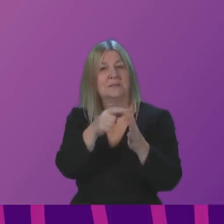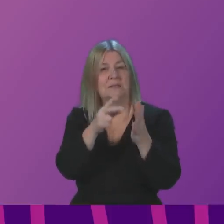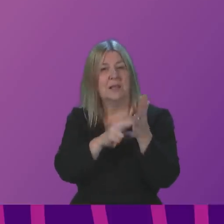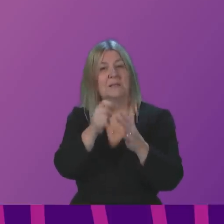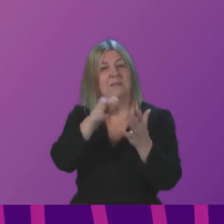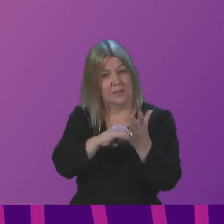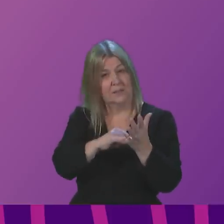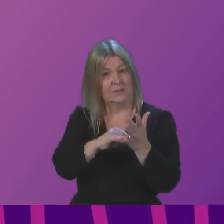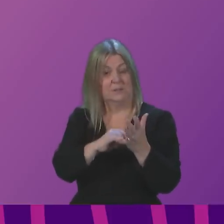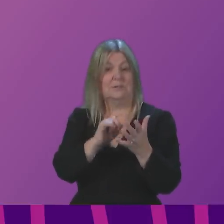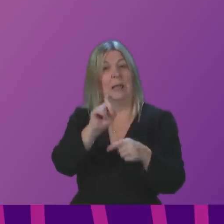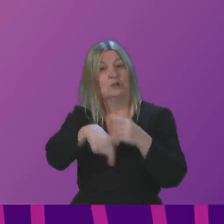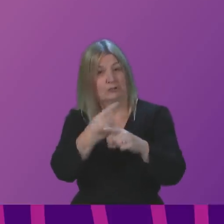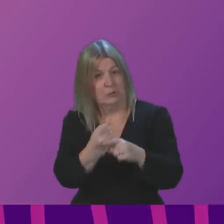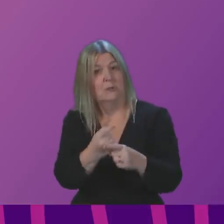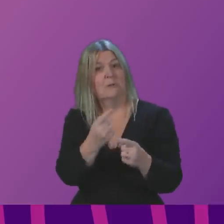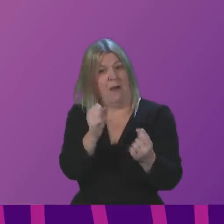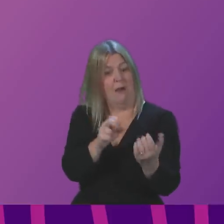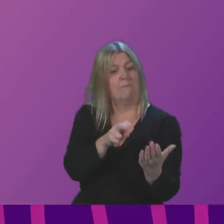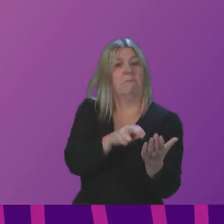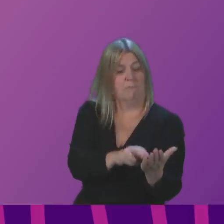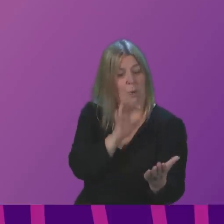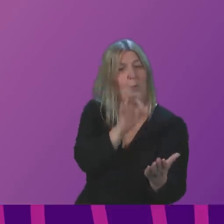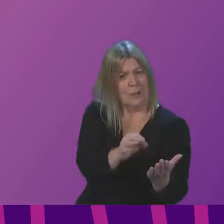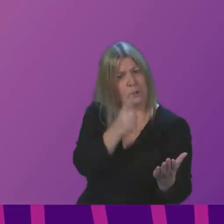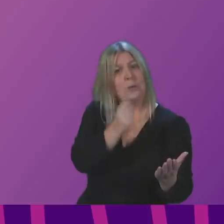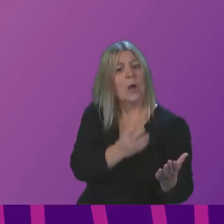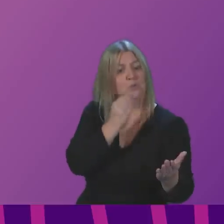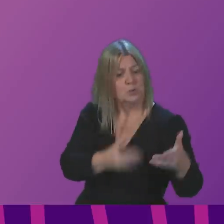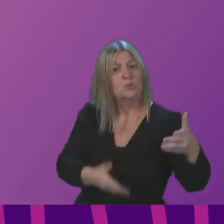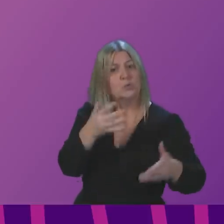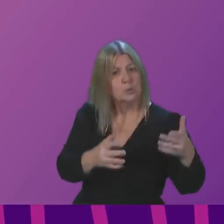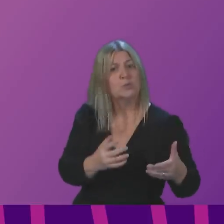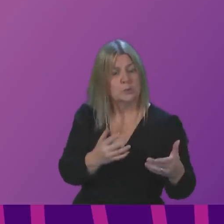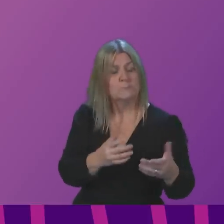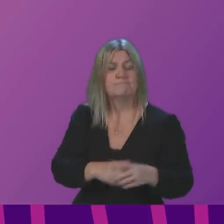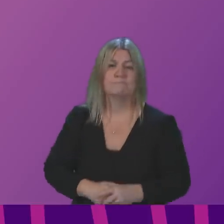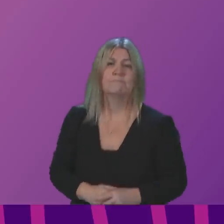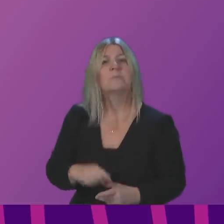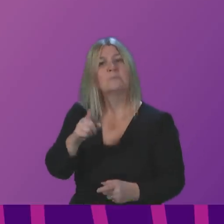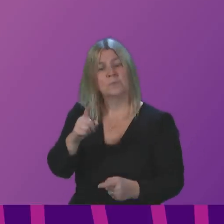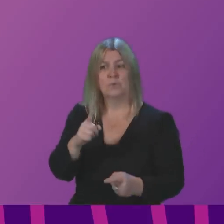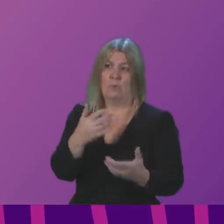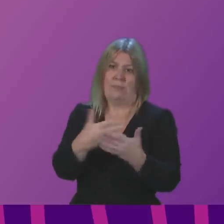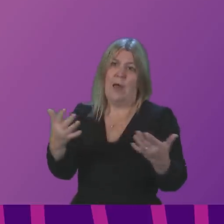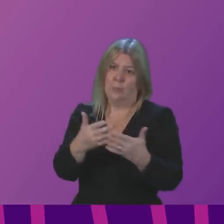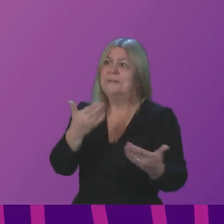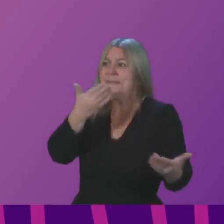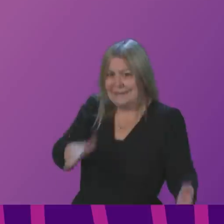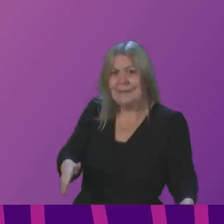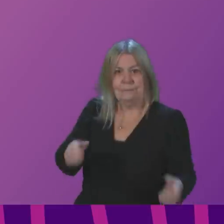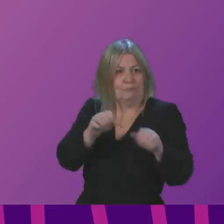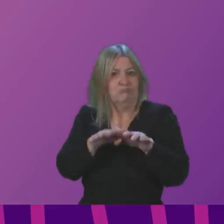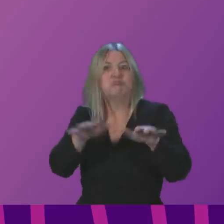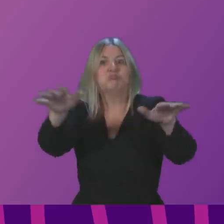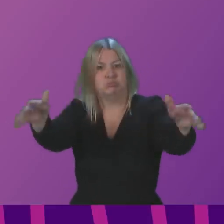Significant progress, I think, has been made towards making the country more inclusive and supportive of BSL users. The language enjoys a higher profile than ever